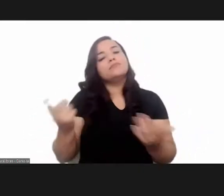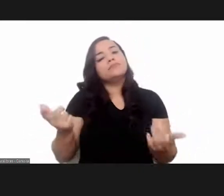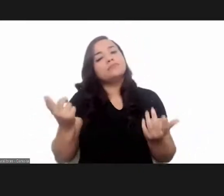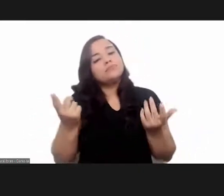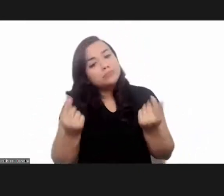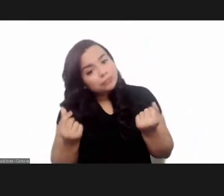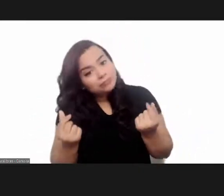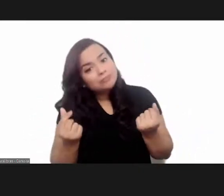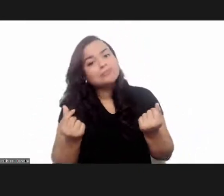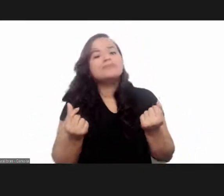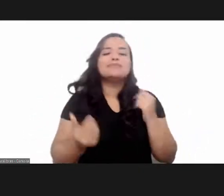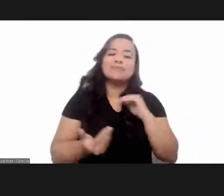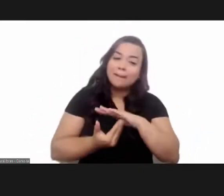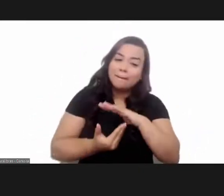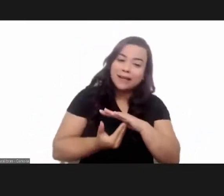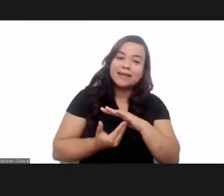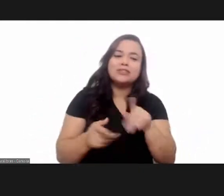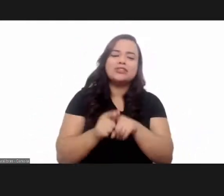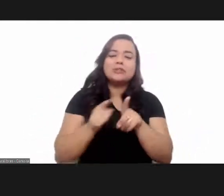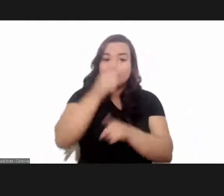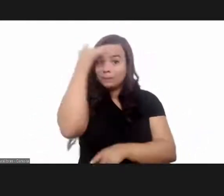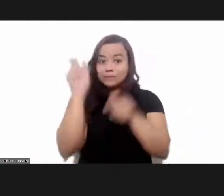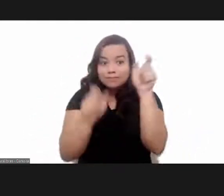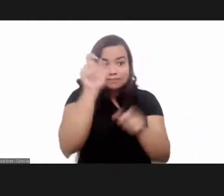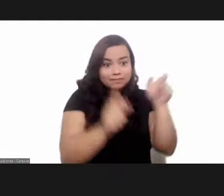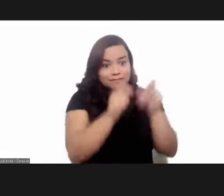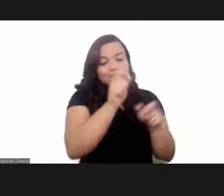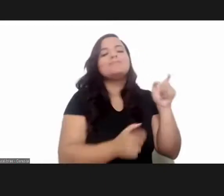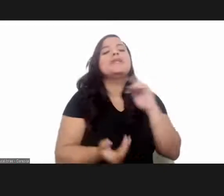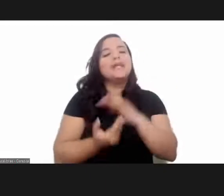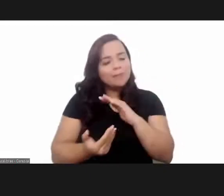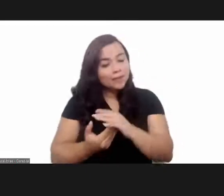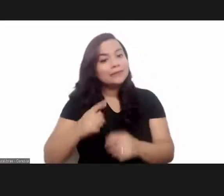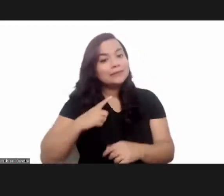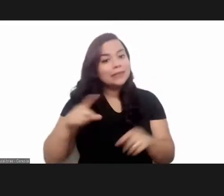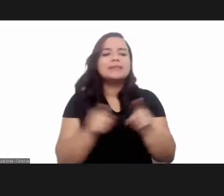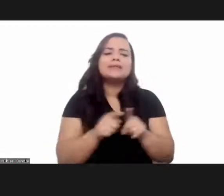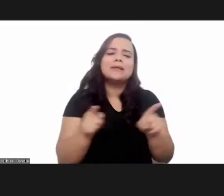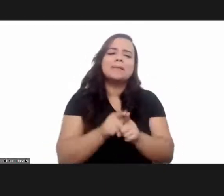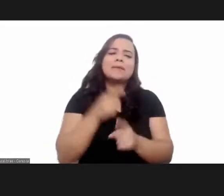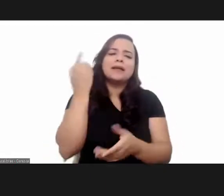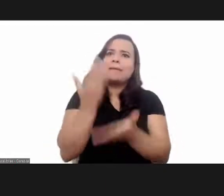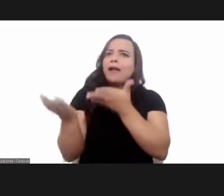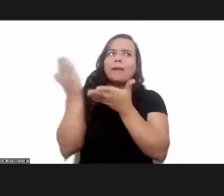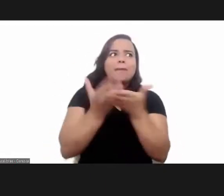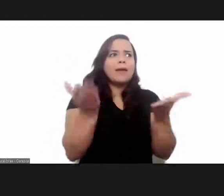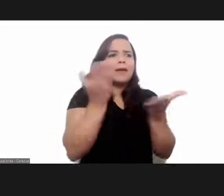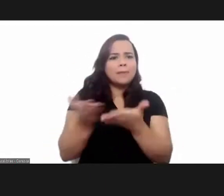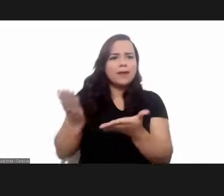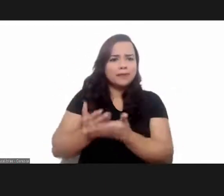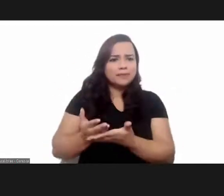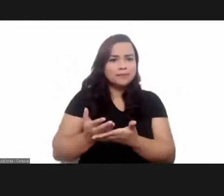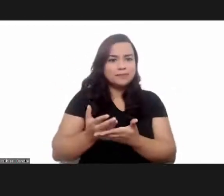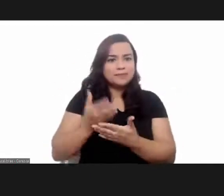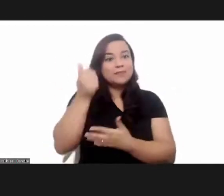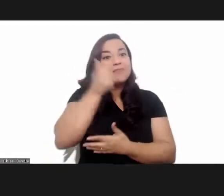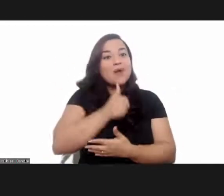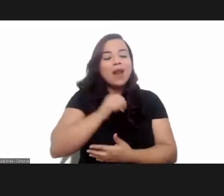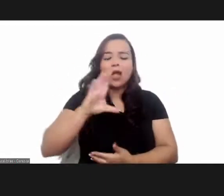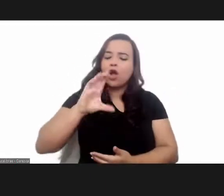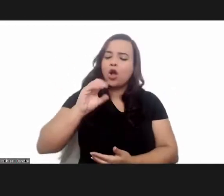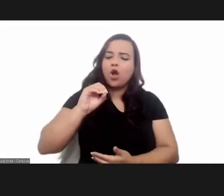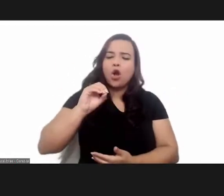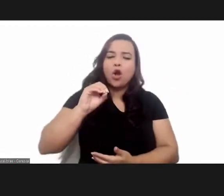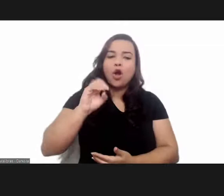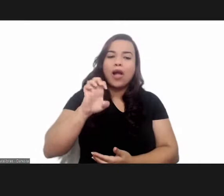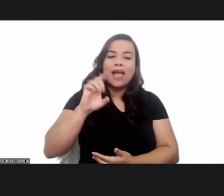and in instrumental human resources, including with the painful loss of our dear co-erta